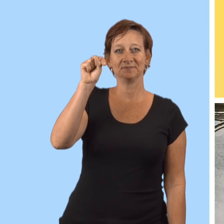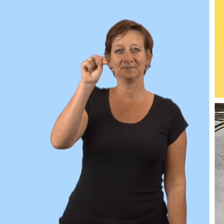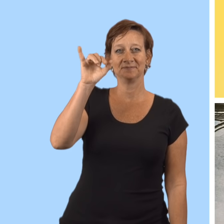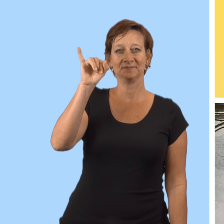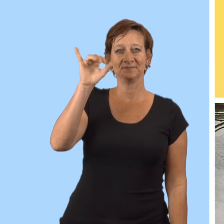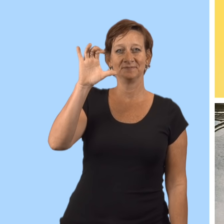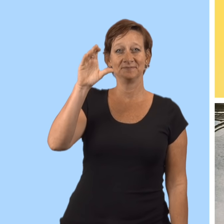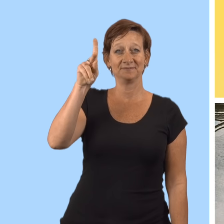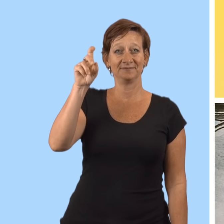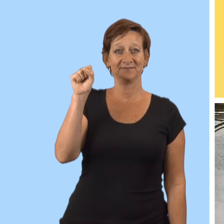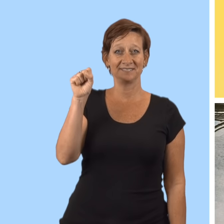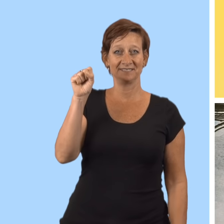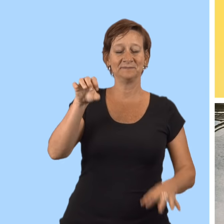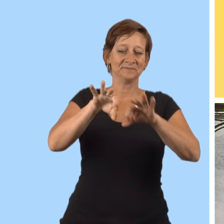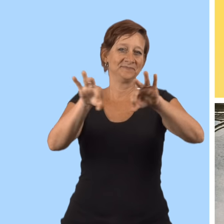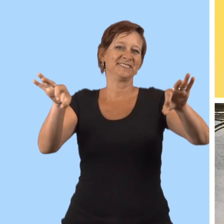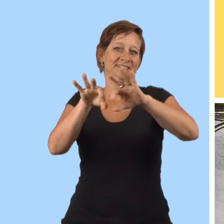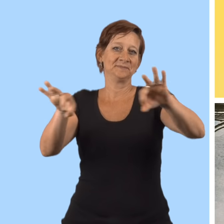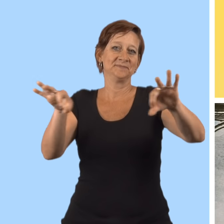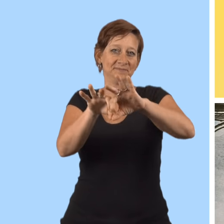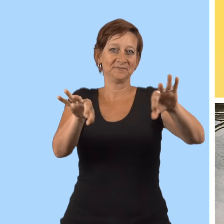sticks, sticks